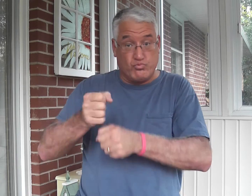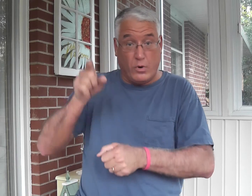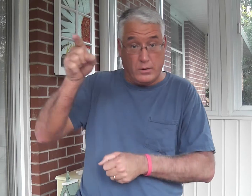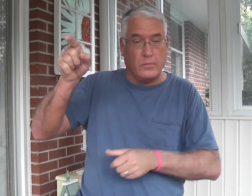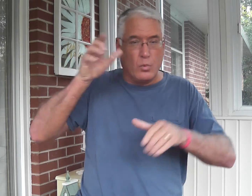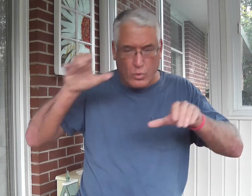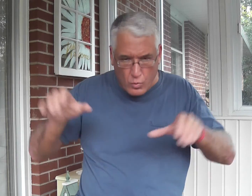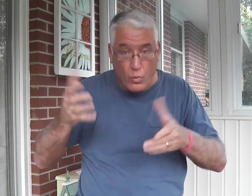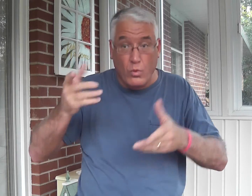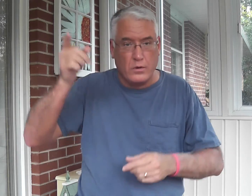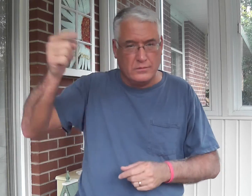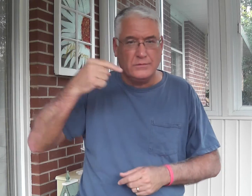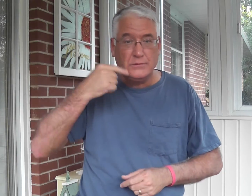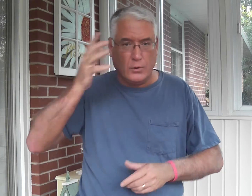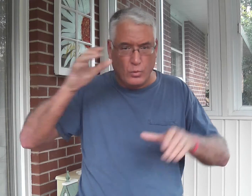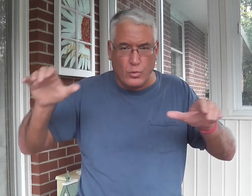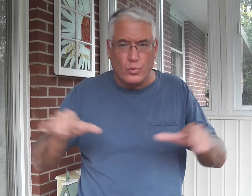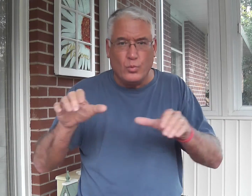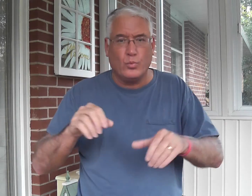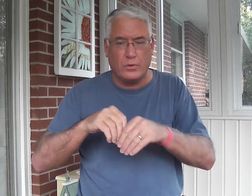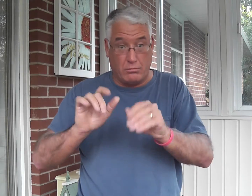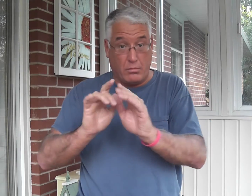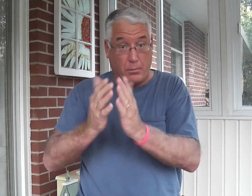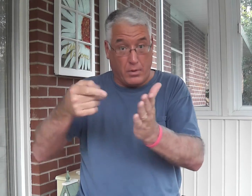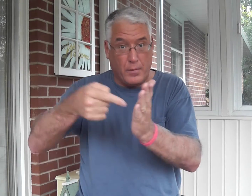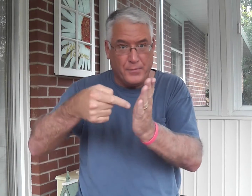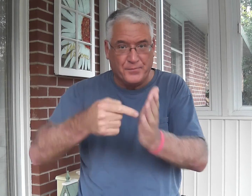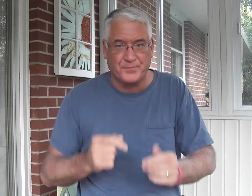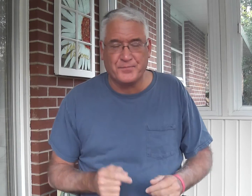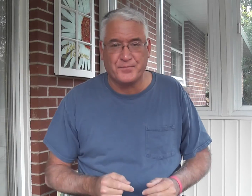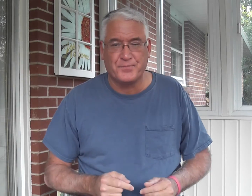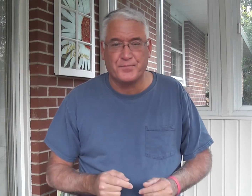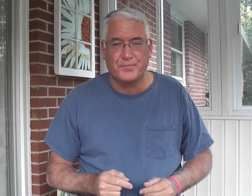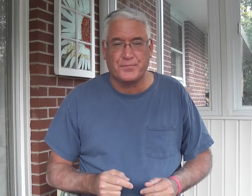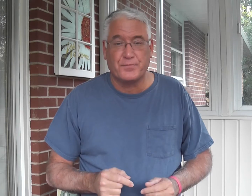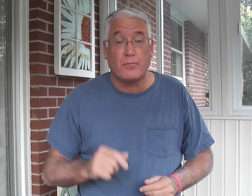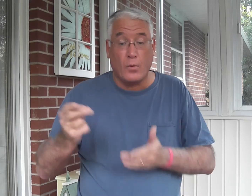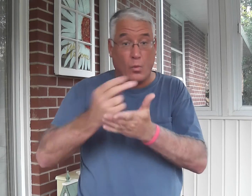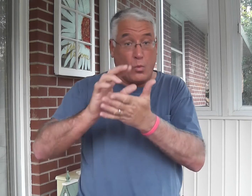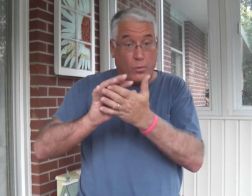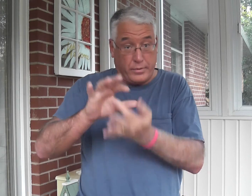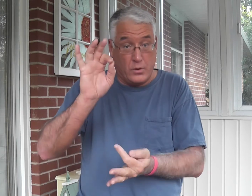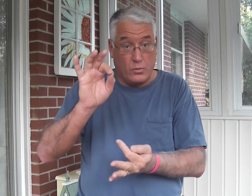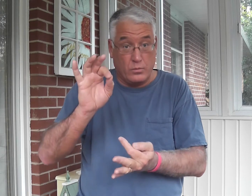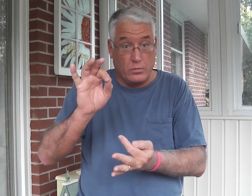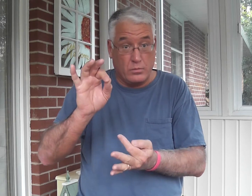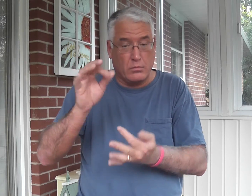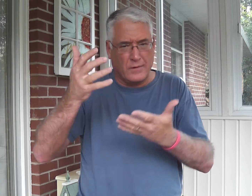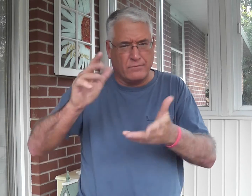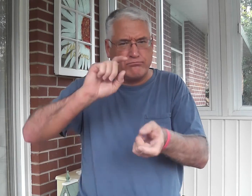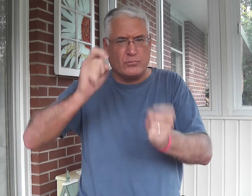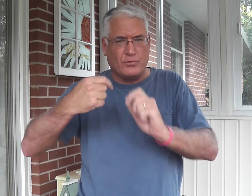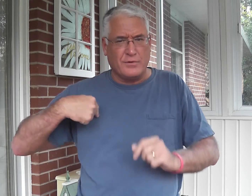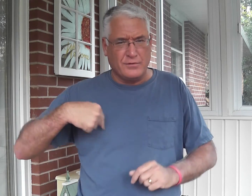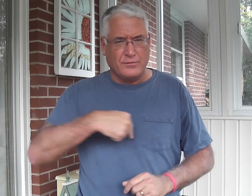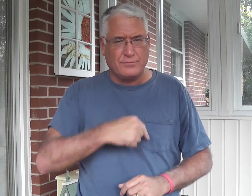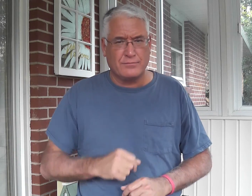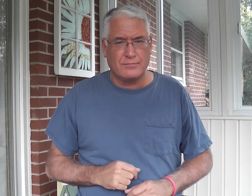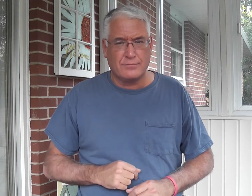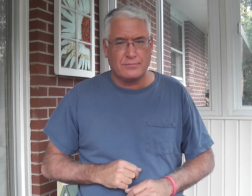Well, it means that we trust that he will do what he says he will do in his word. The Holy Spirit has